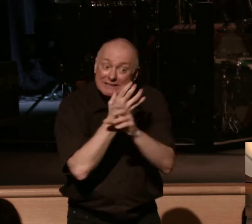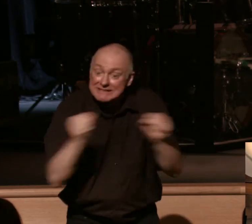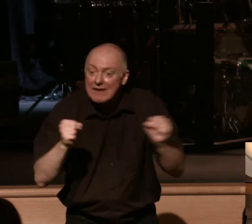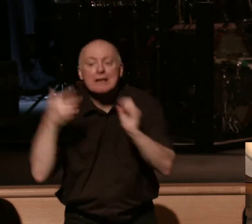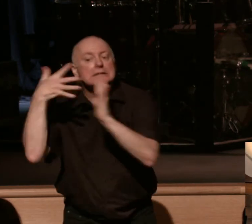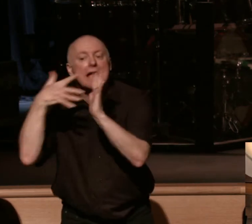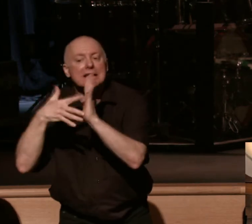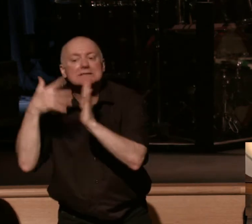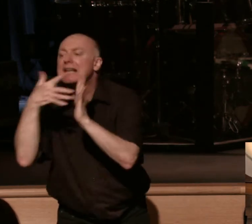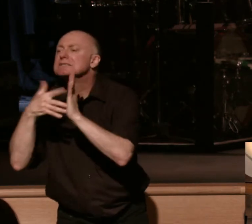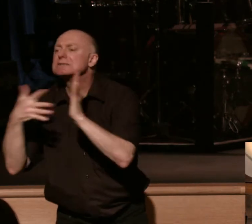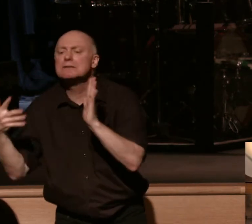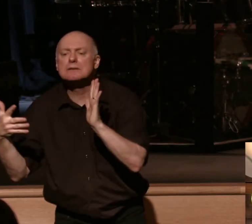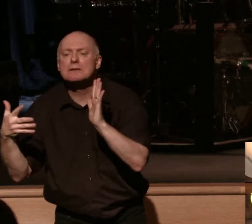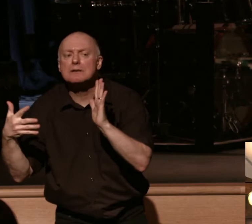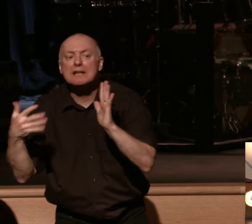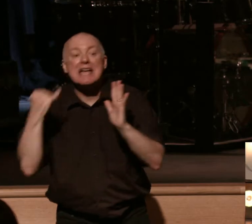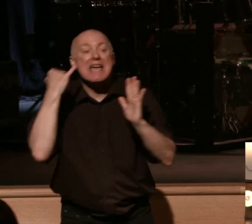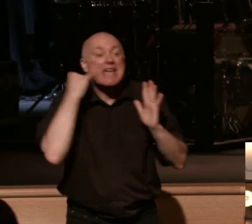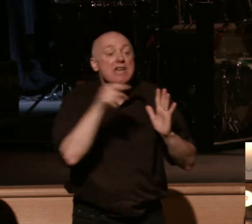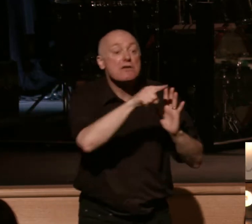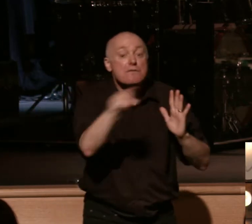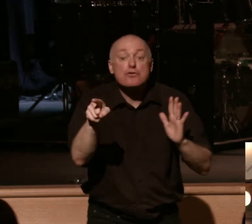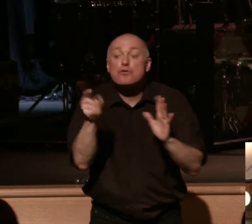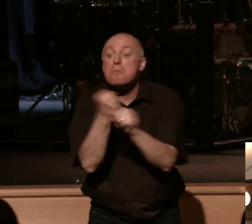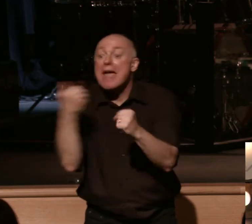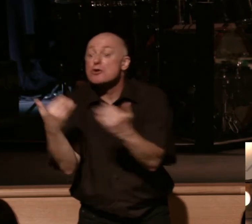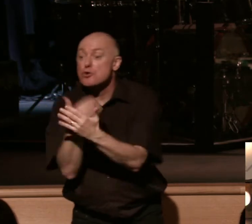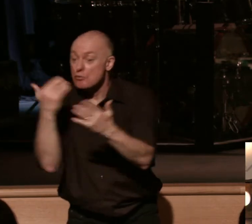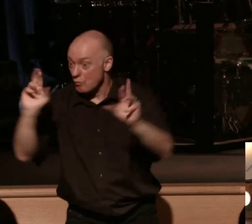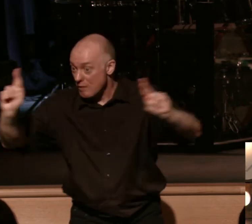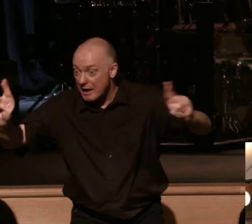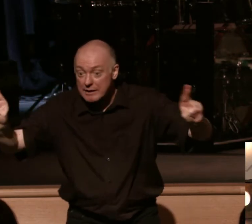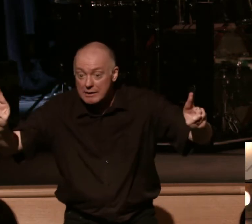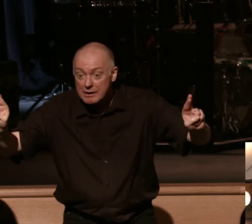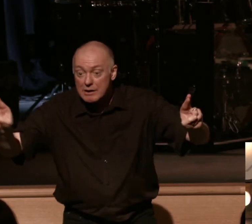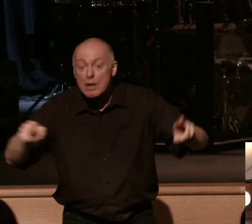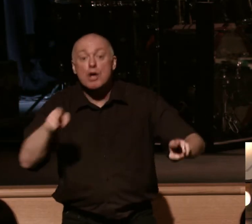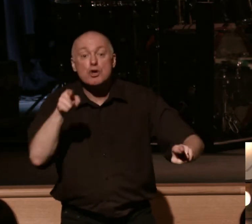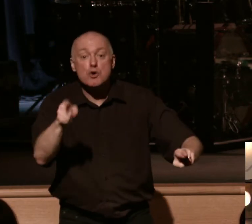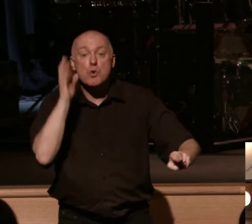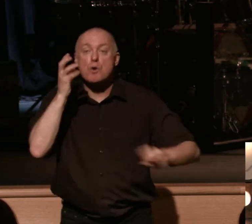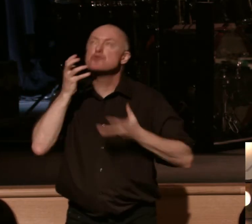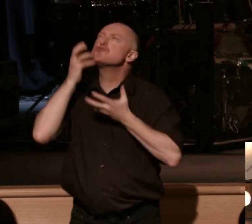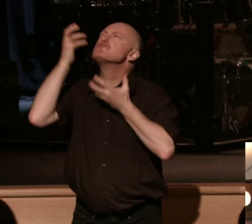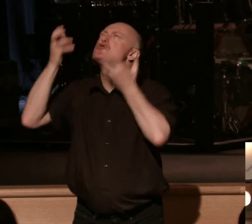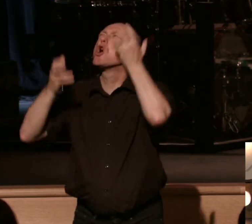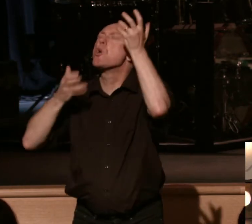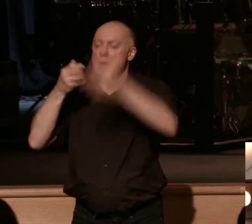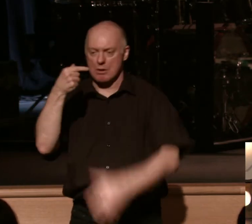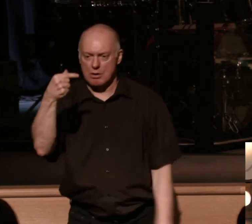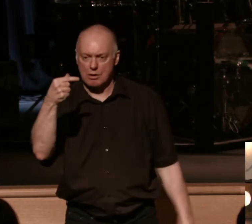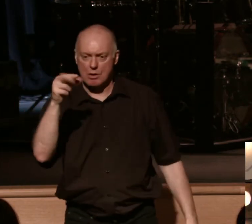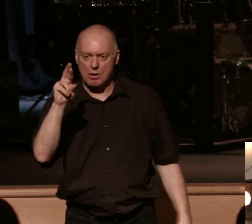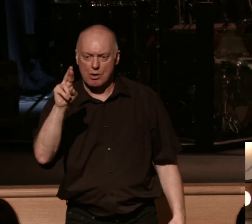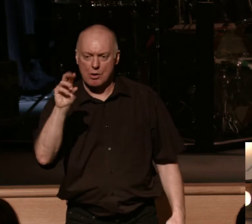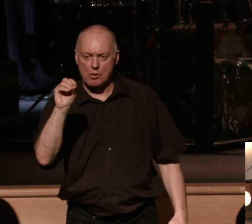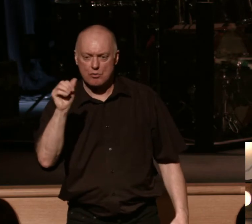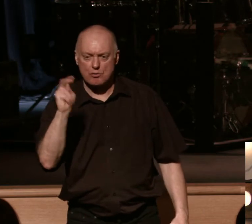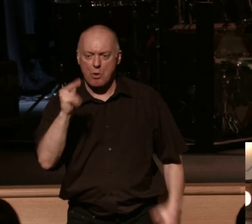where am I, where am I? If you're made new, ready, you will groan. What do you mean? Well, we're gonna find